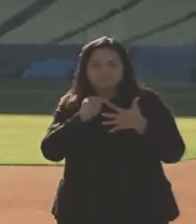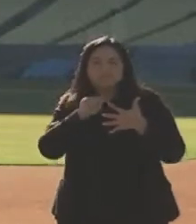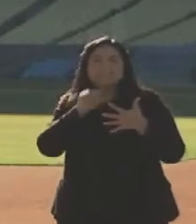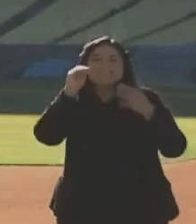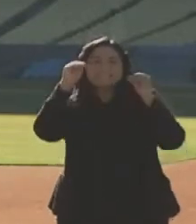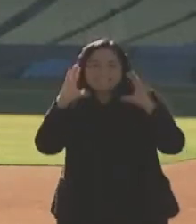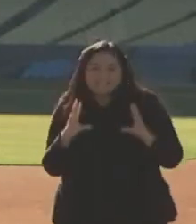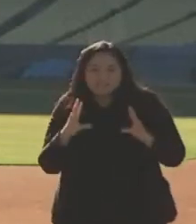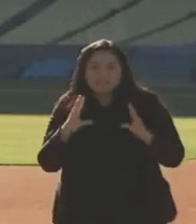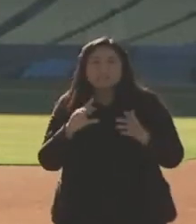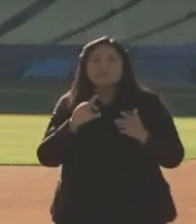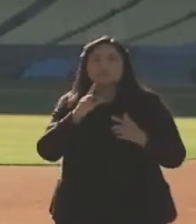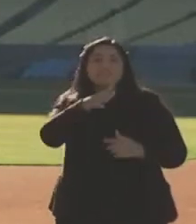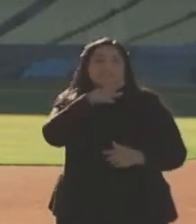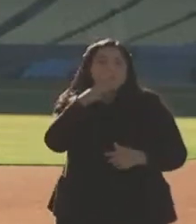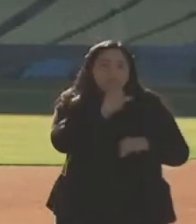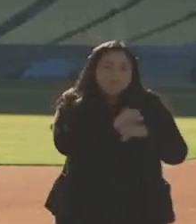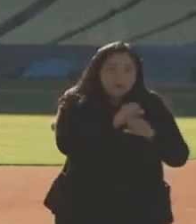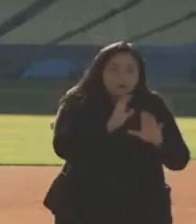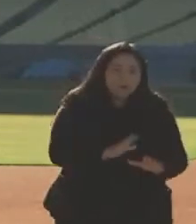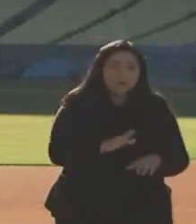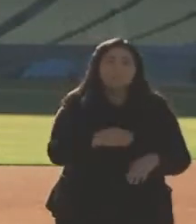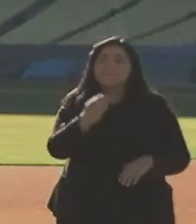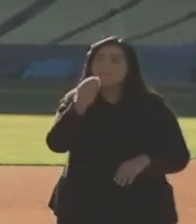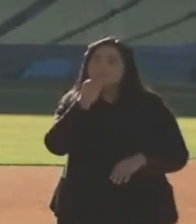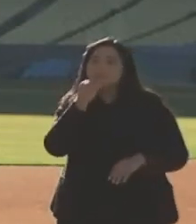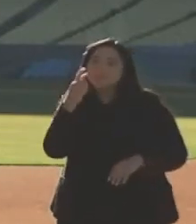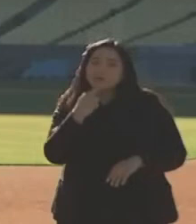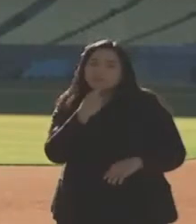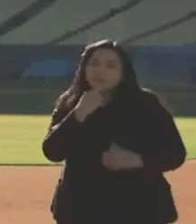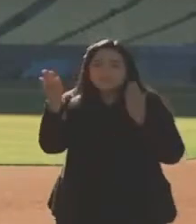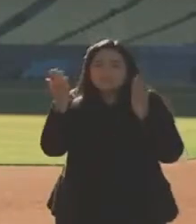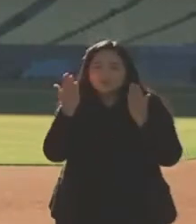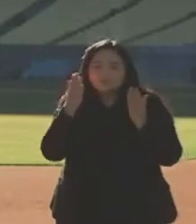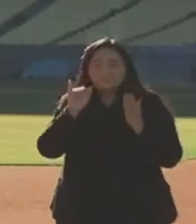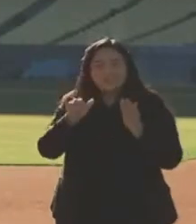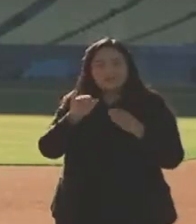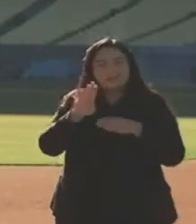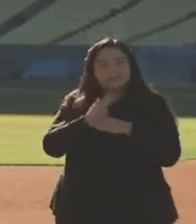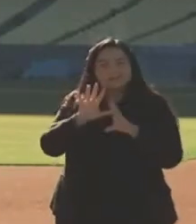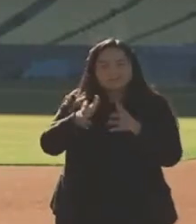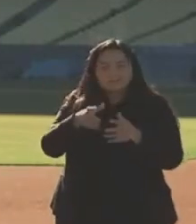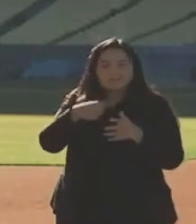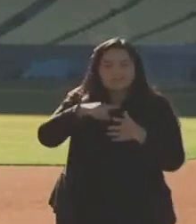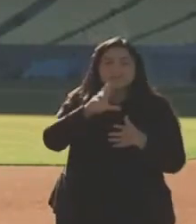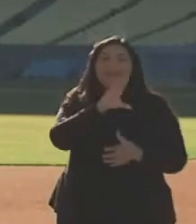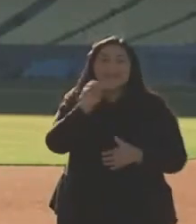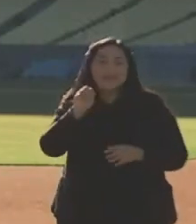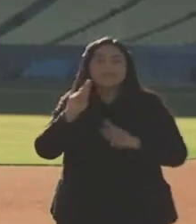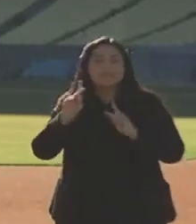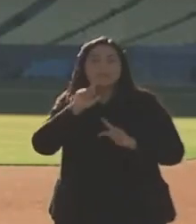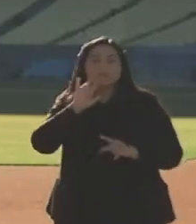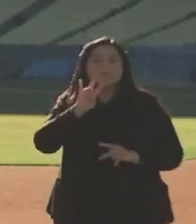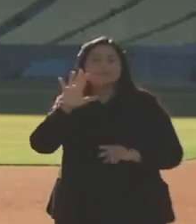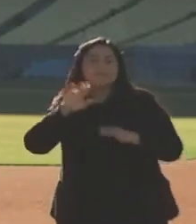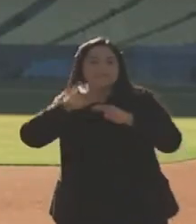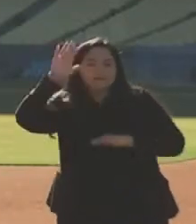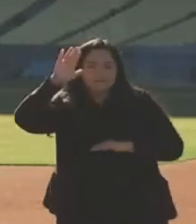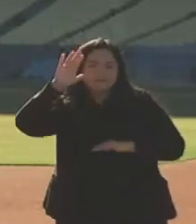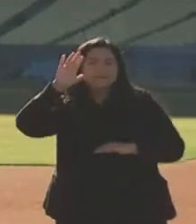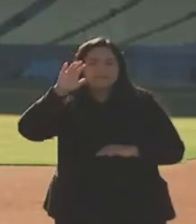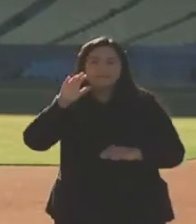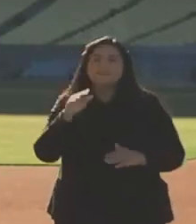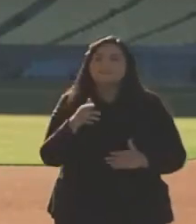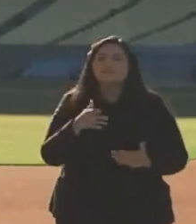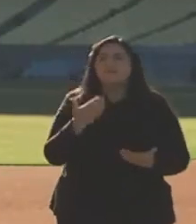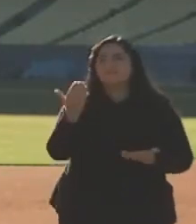farm workers, food service industry, and those 75 and over. I remind you, the idea is pretty simple